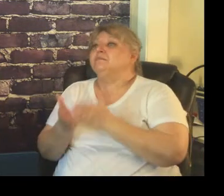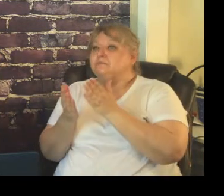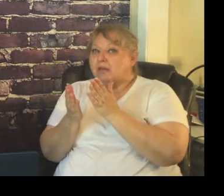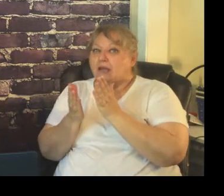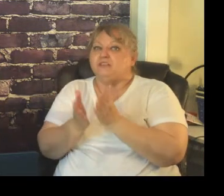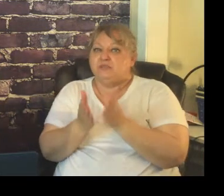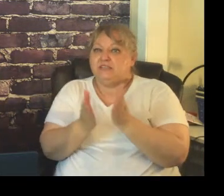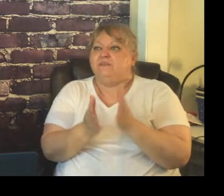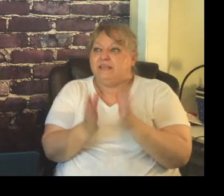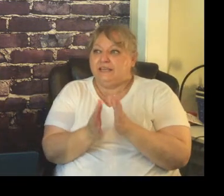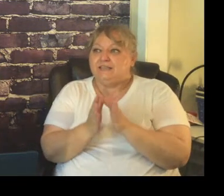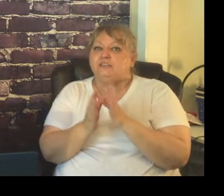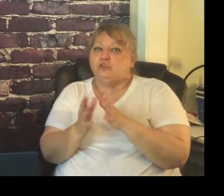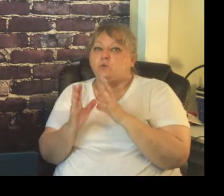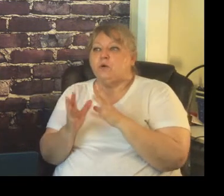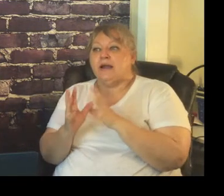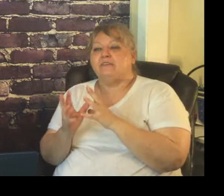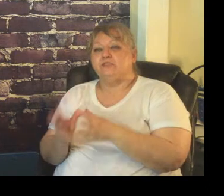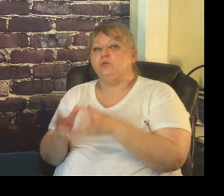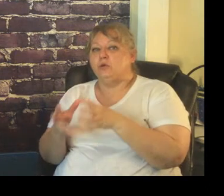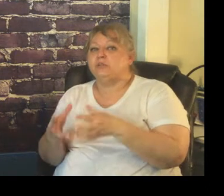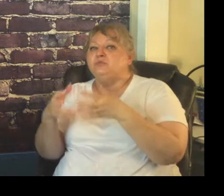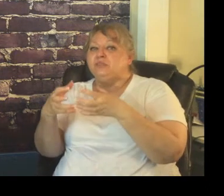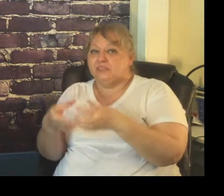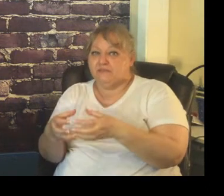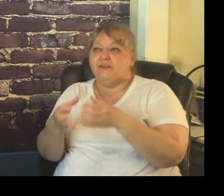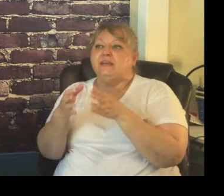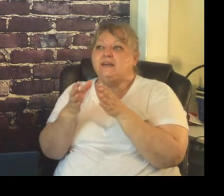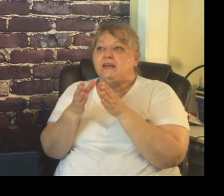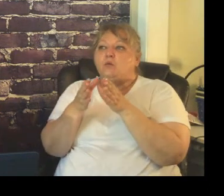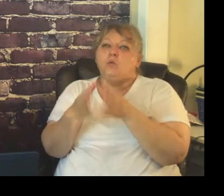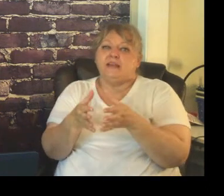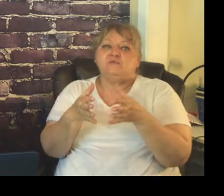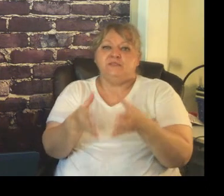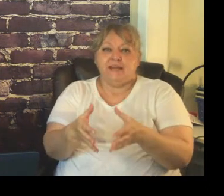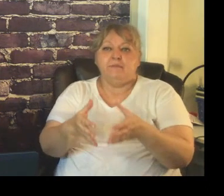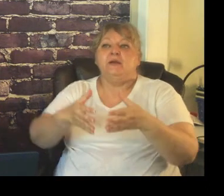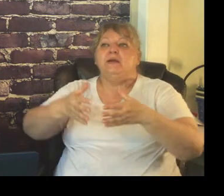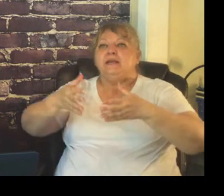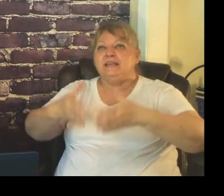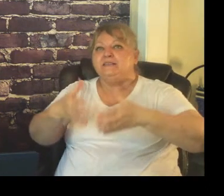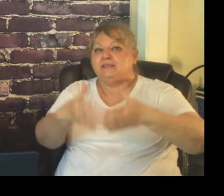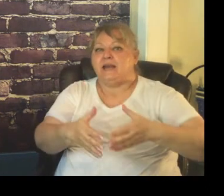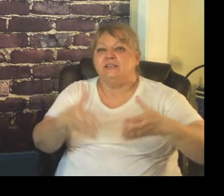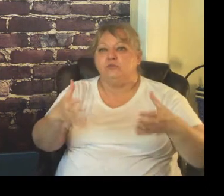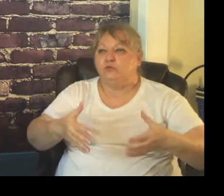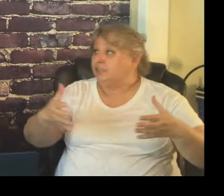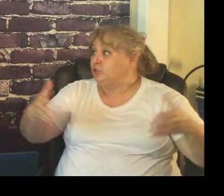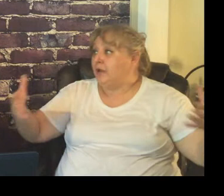a specific case that you will have to work specific ways for them inside the rules that you have